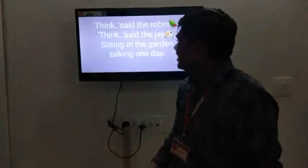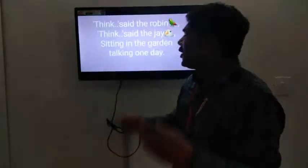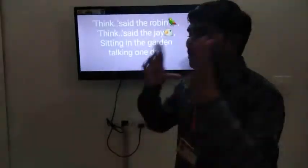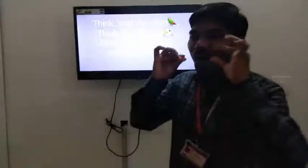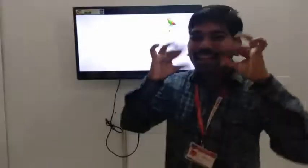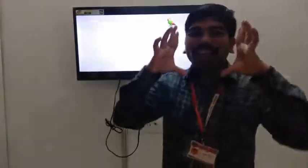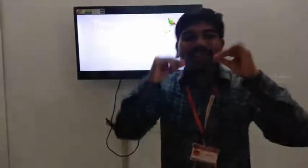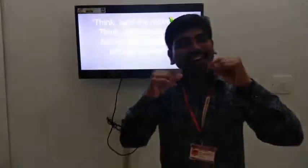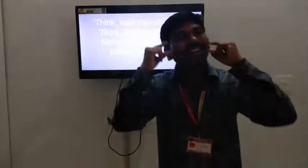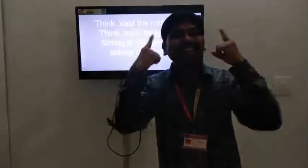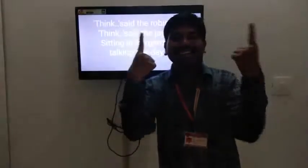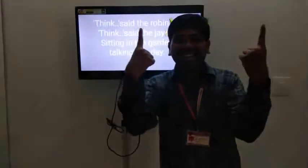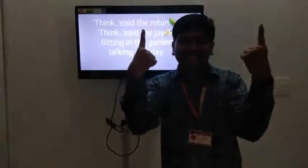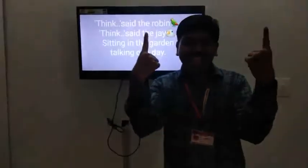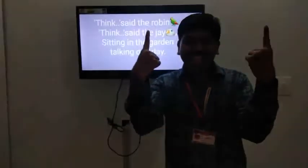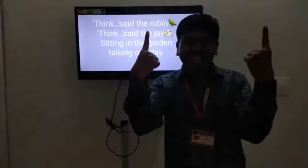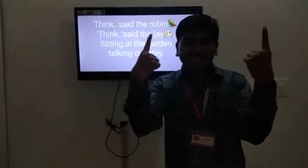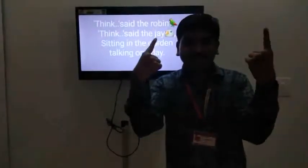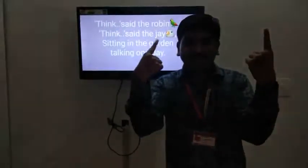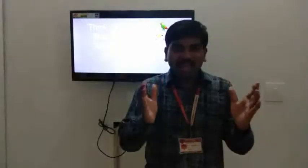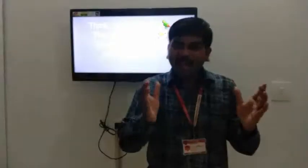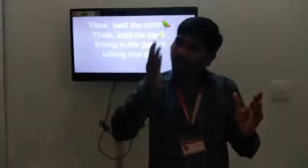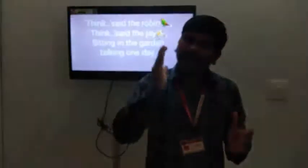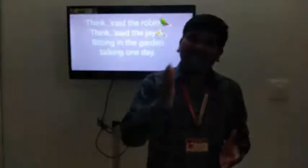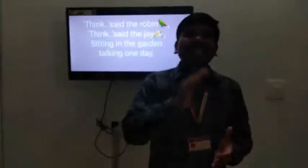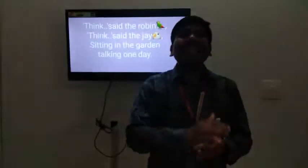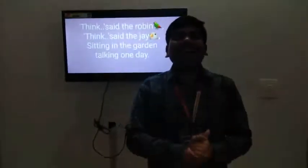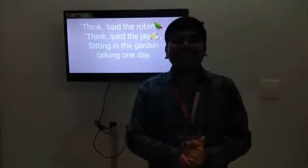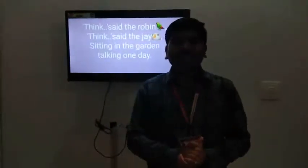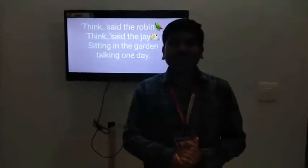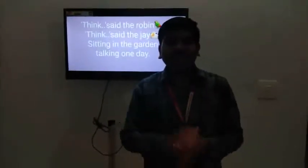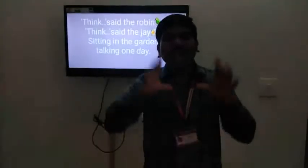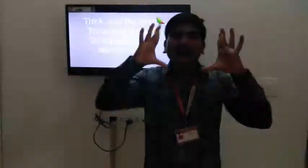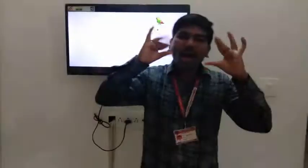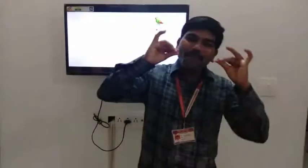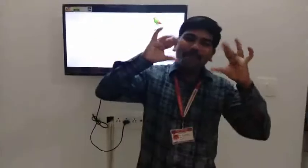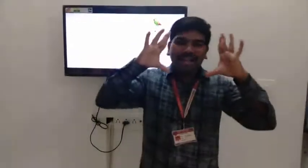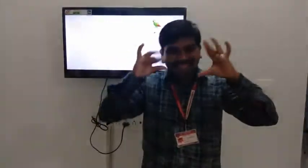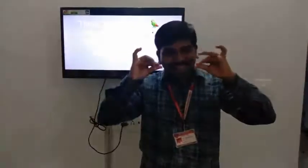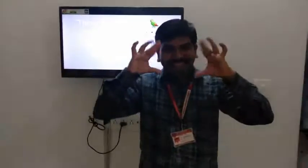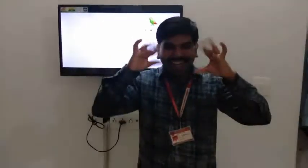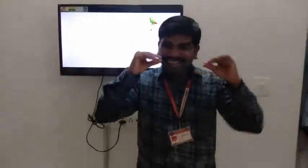talking one day. They sit in the garden and talk one